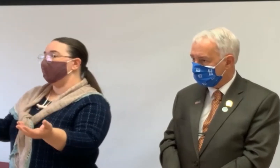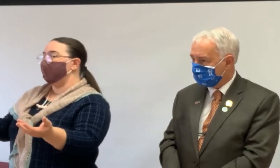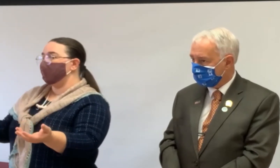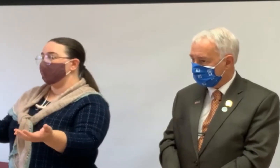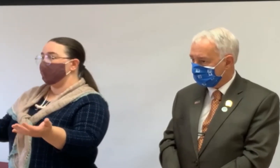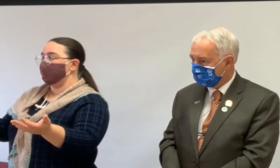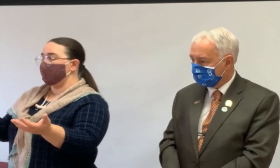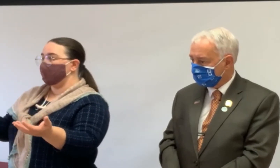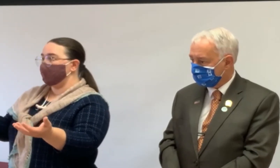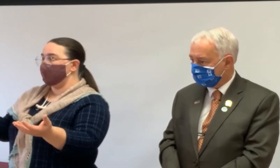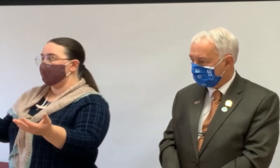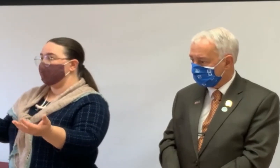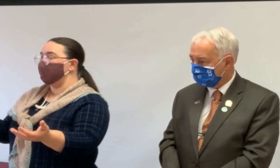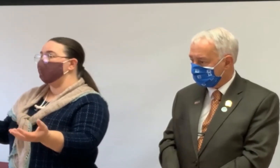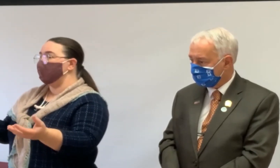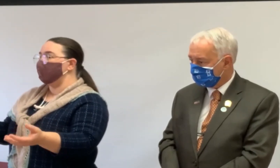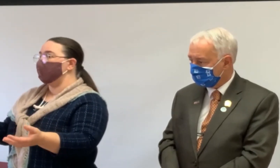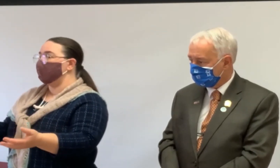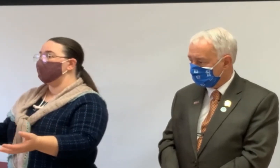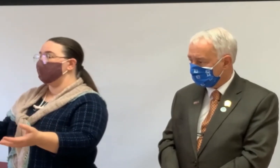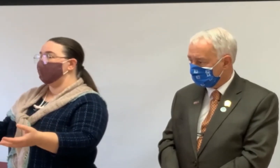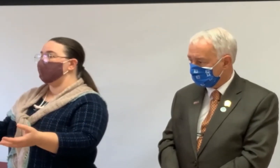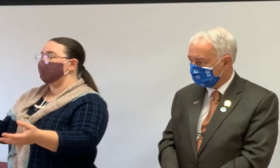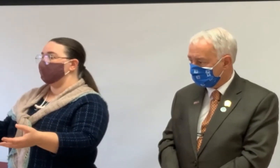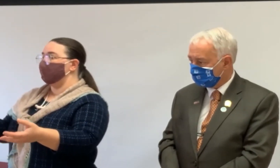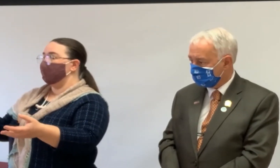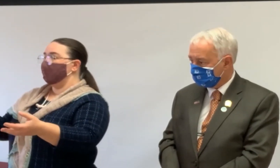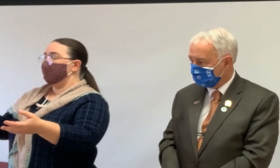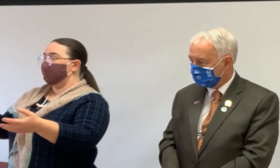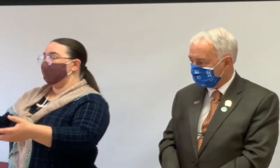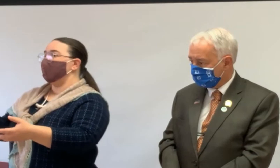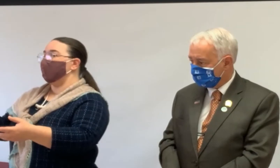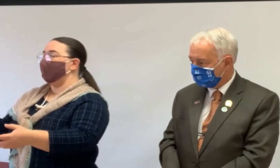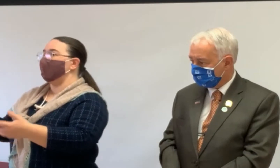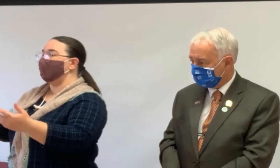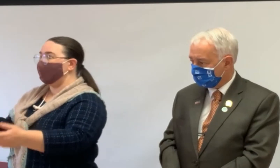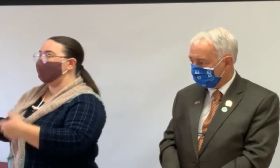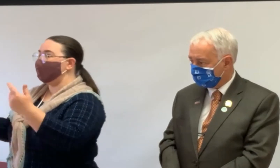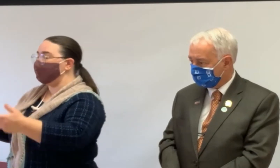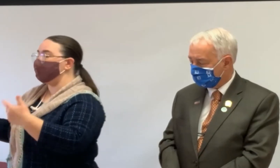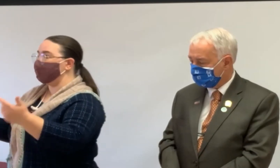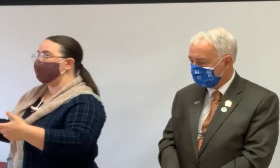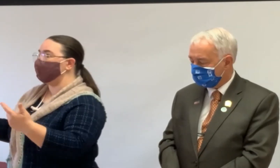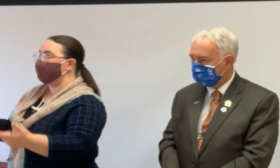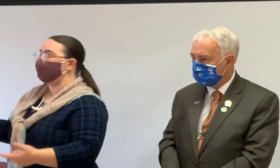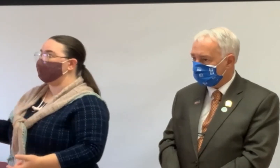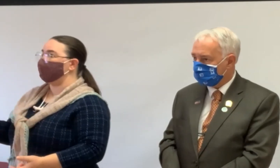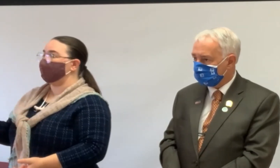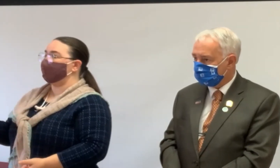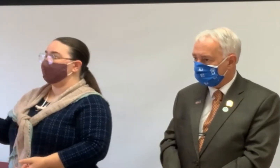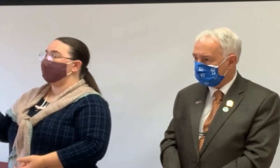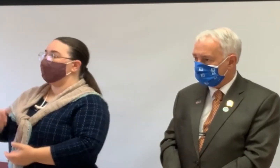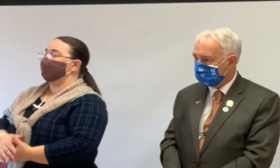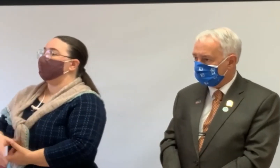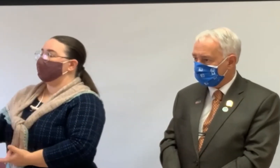With a reverse mortgage, it's, it's pretty unique because you get to keep the property and use the equity.